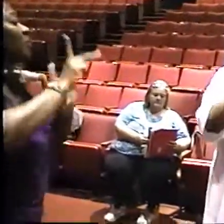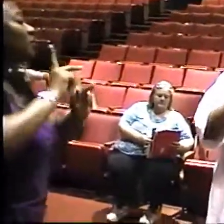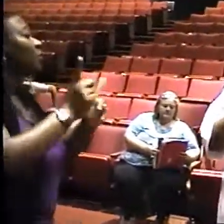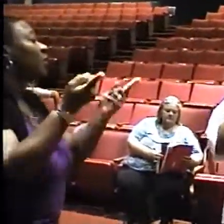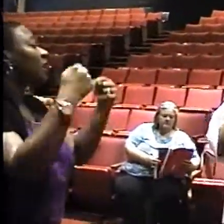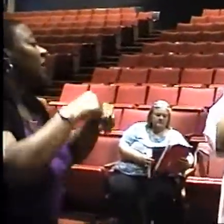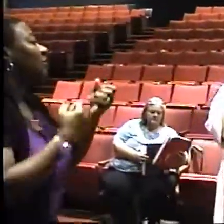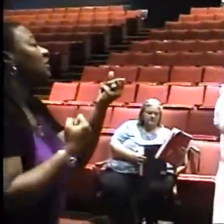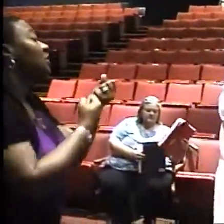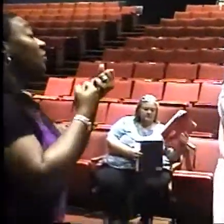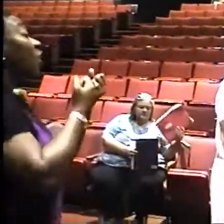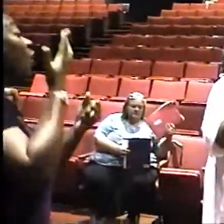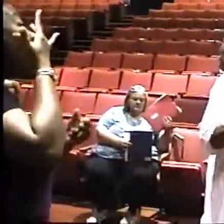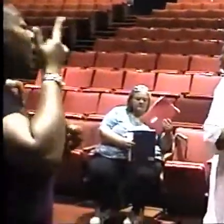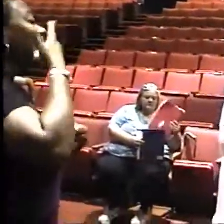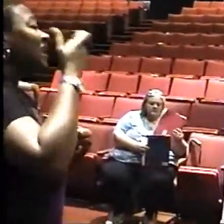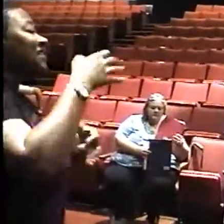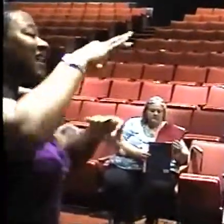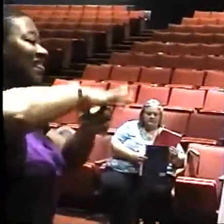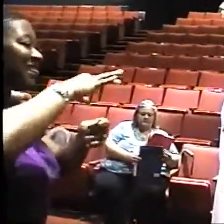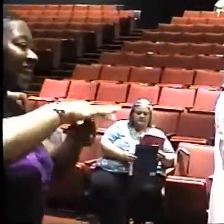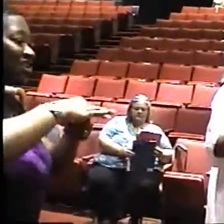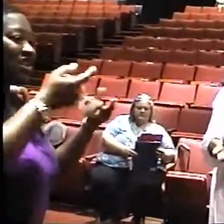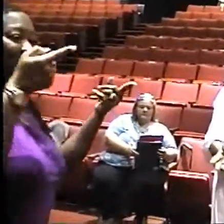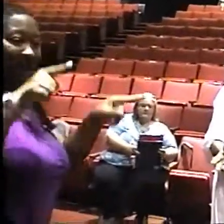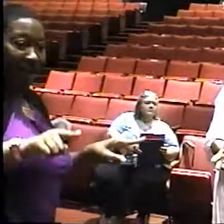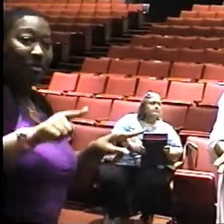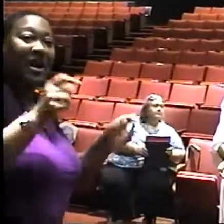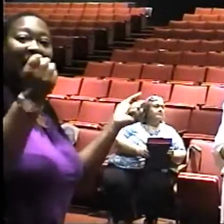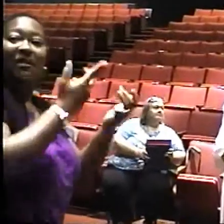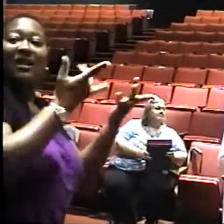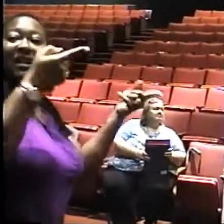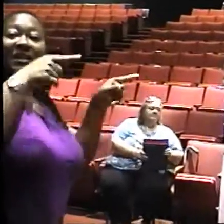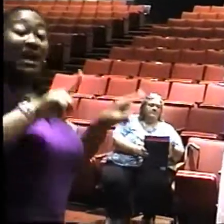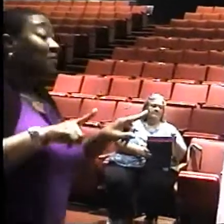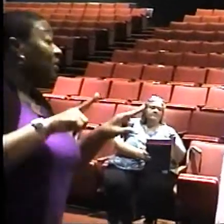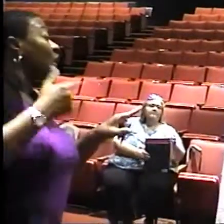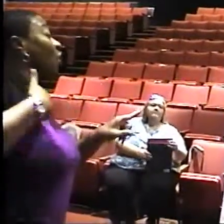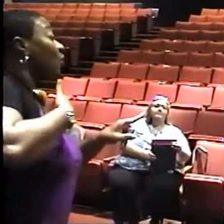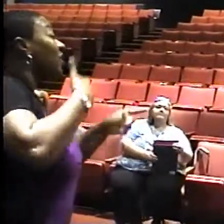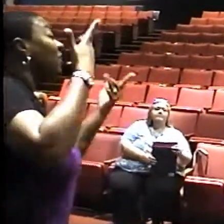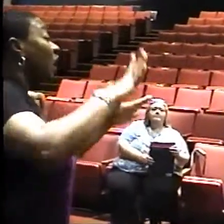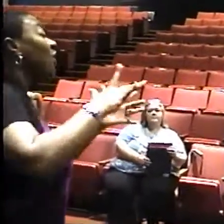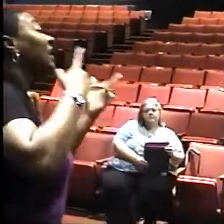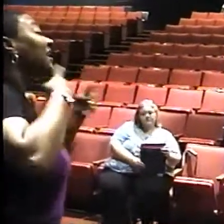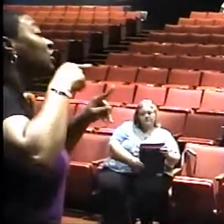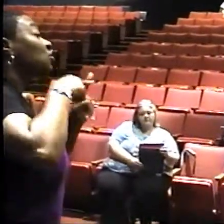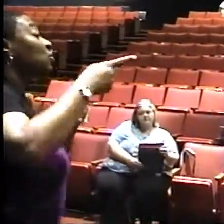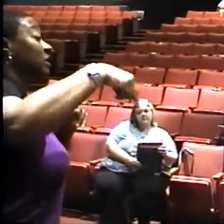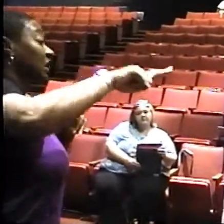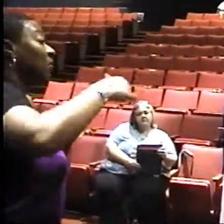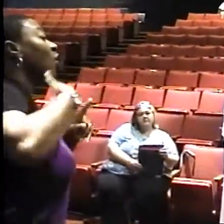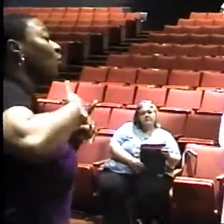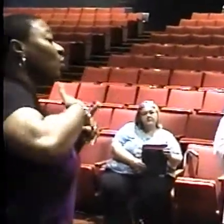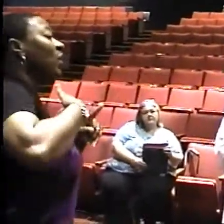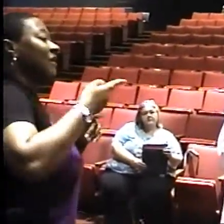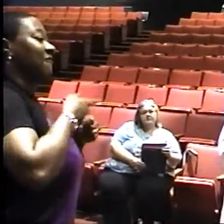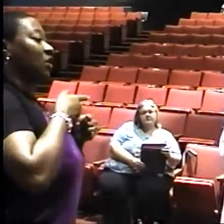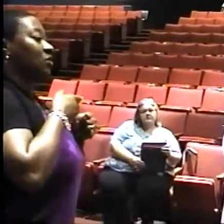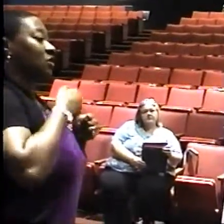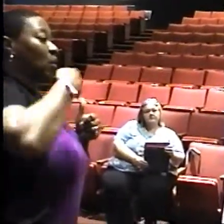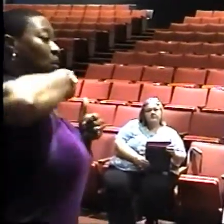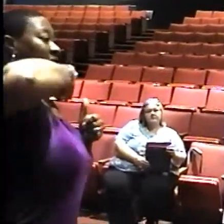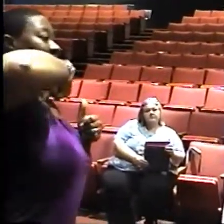come out because of the election and all the things that's happened. We have assured him that we come first.